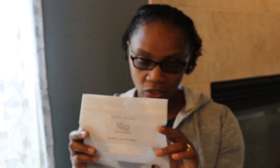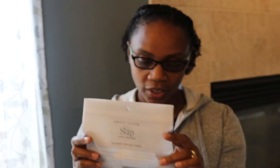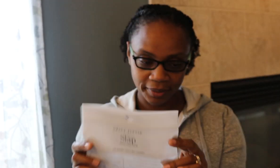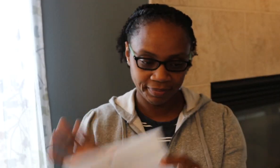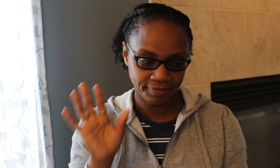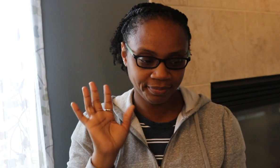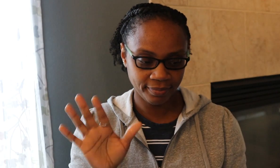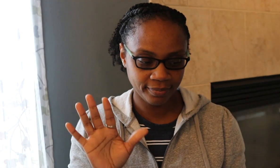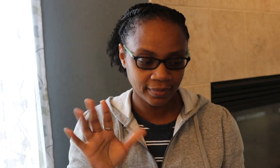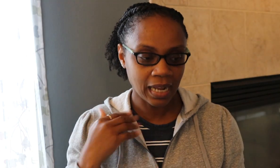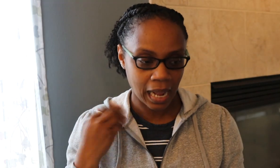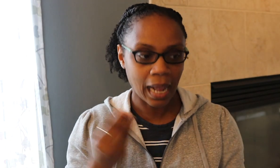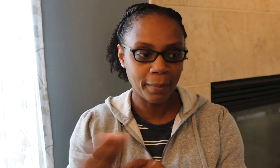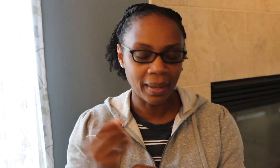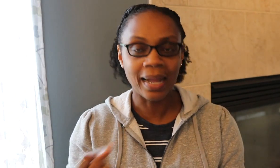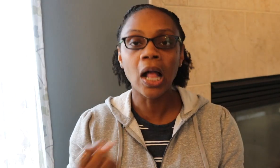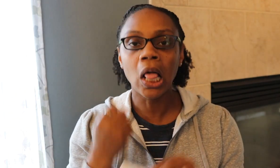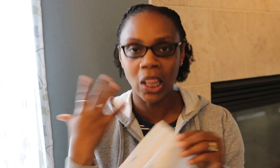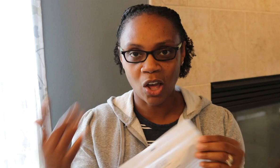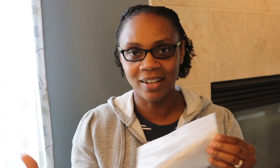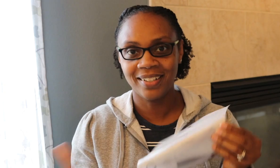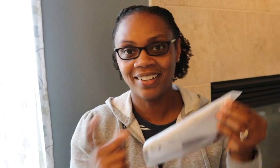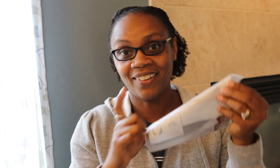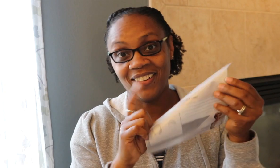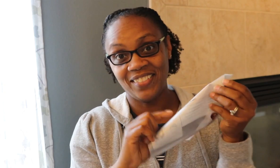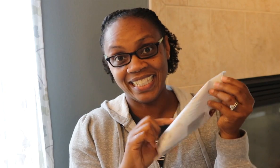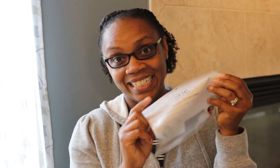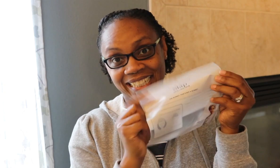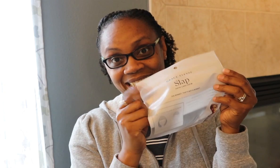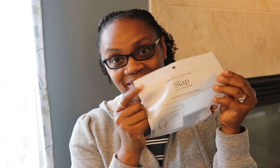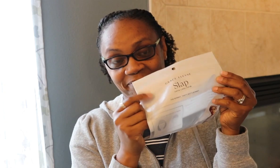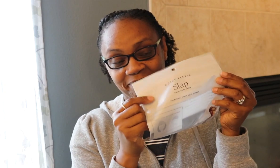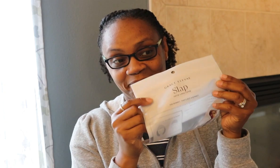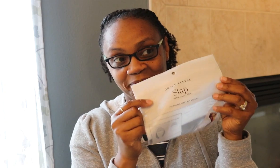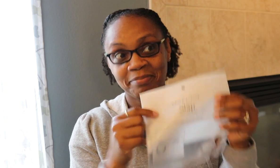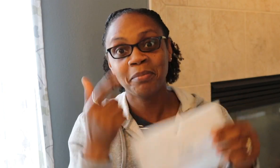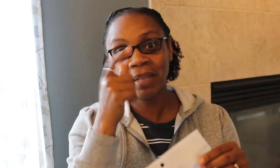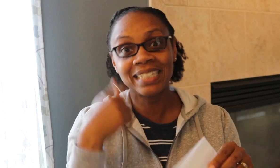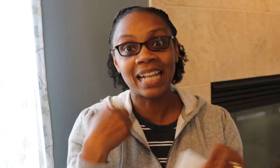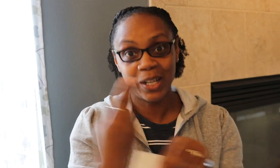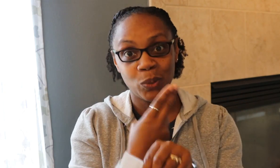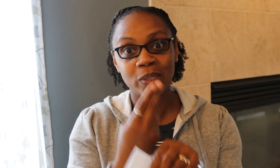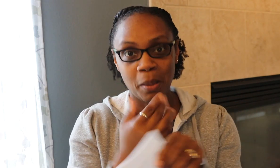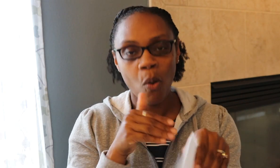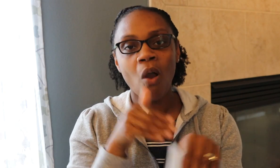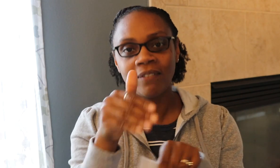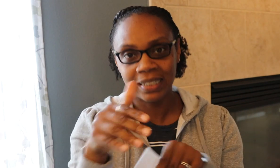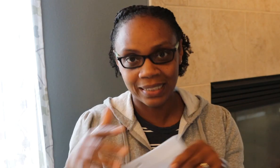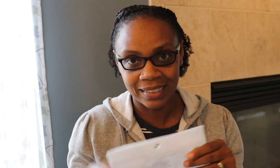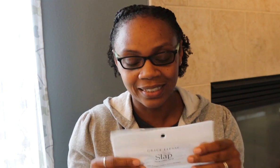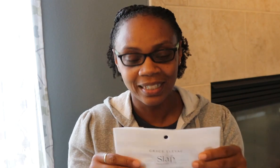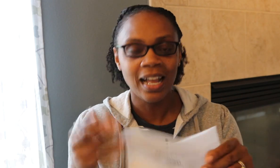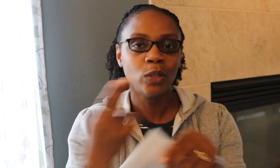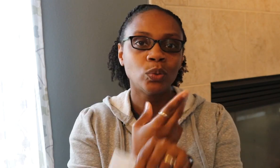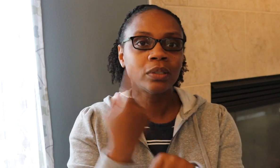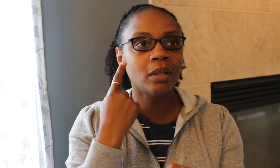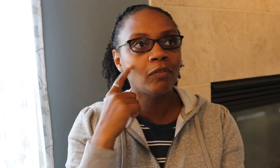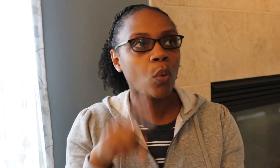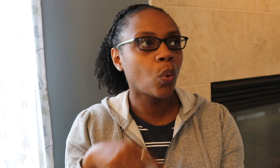All right. So I buy a lot of these satin lined caps because I use them often. Um,